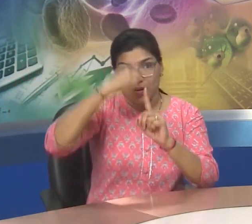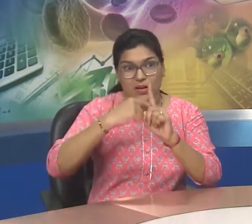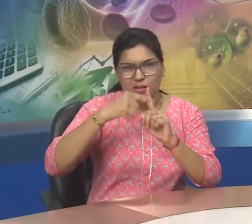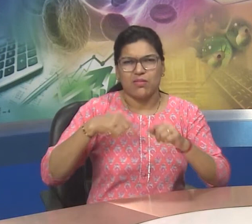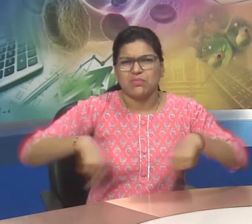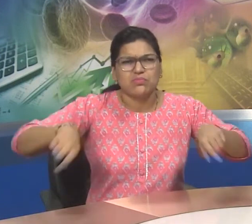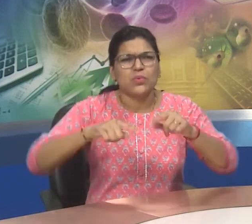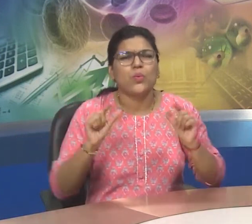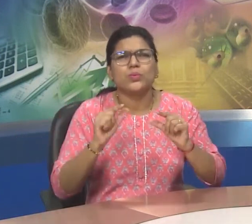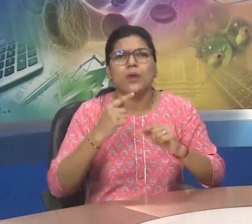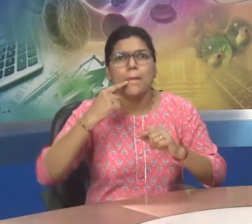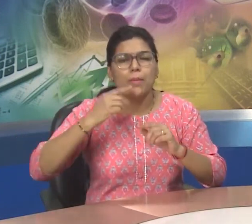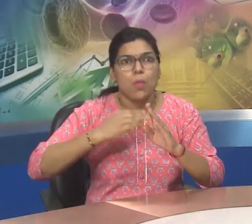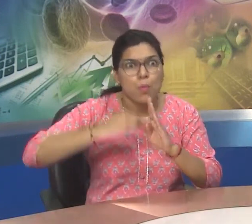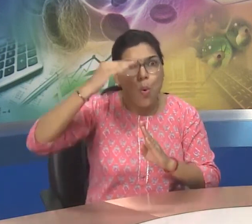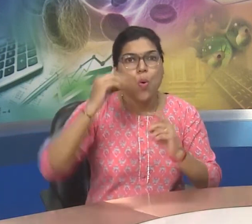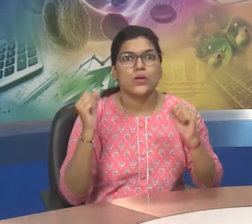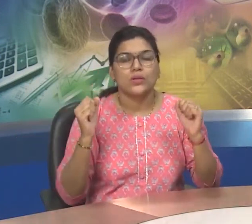shows in Fahrenheit.